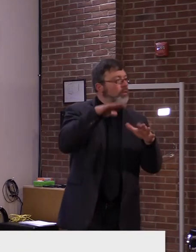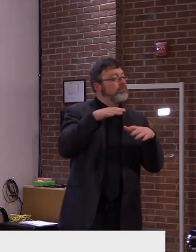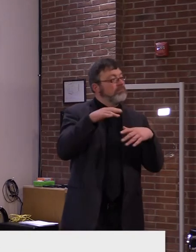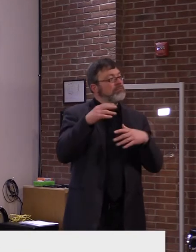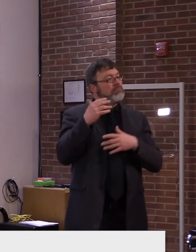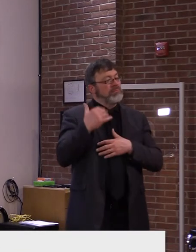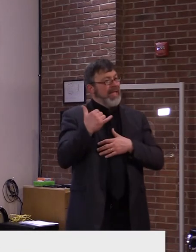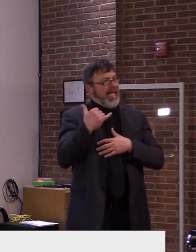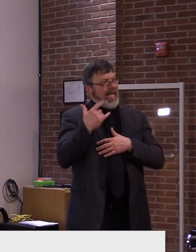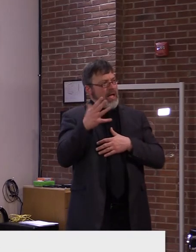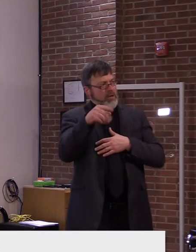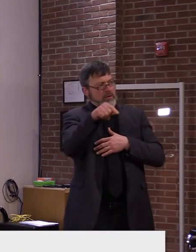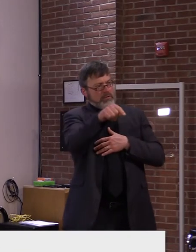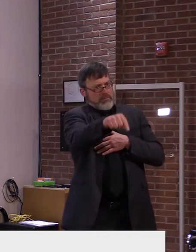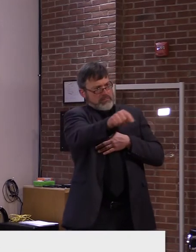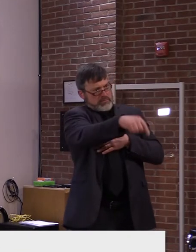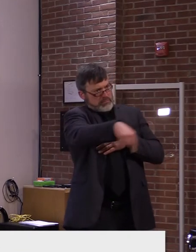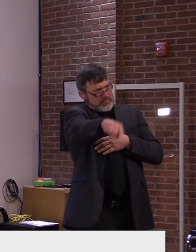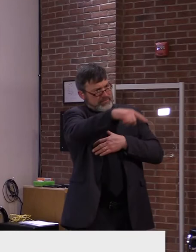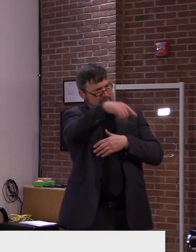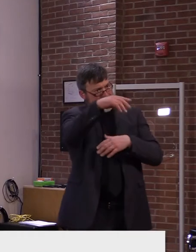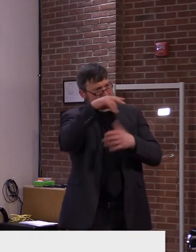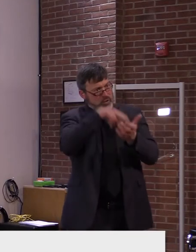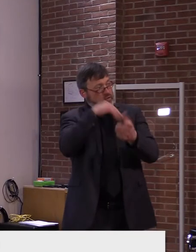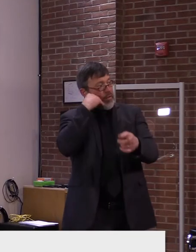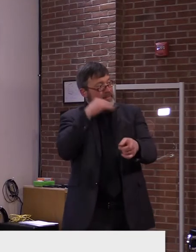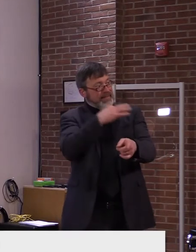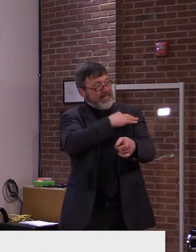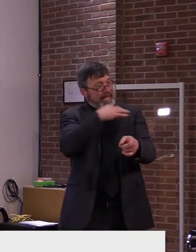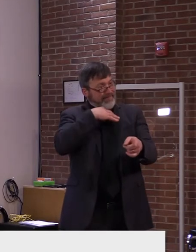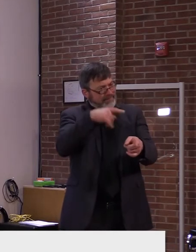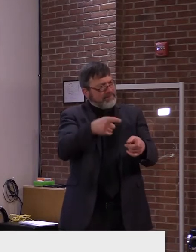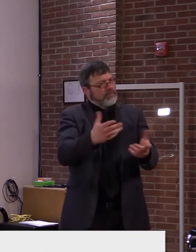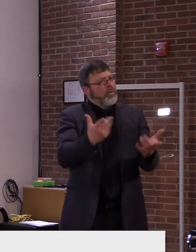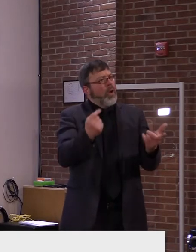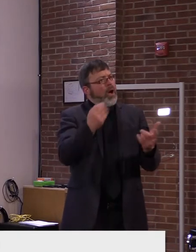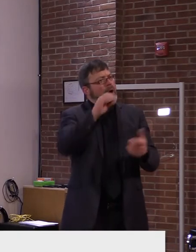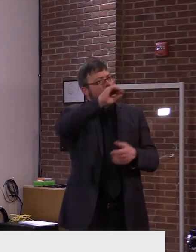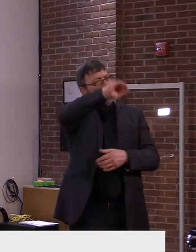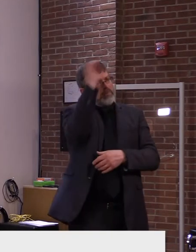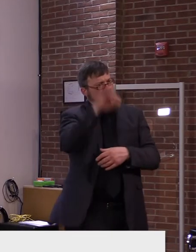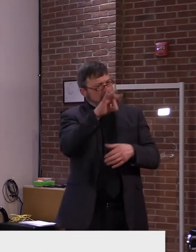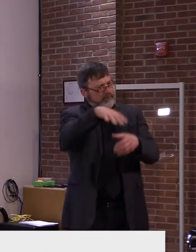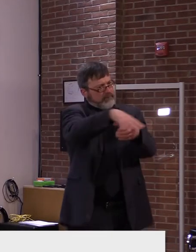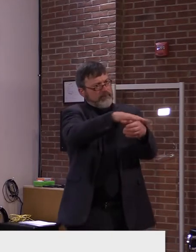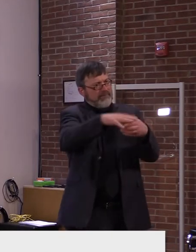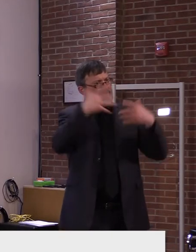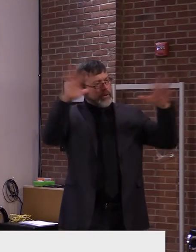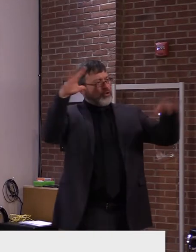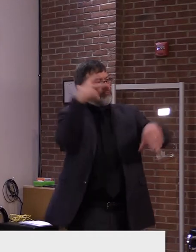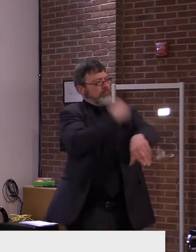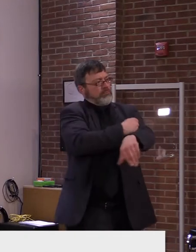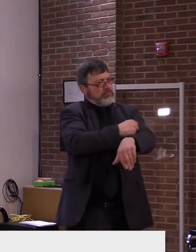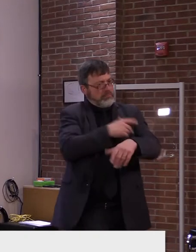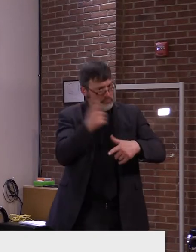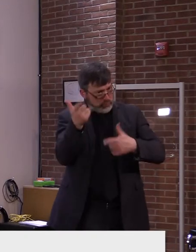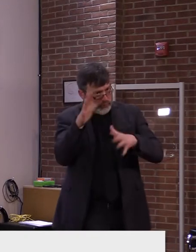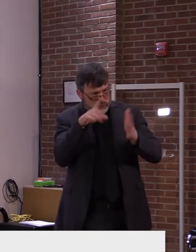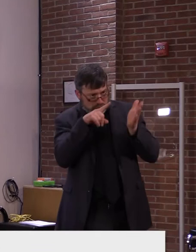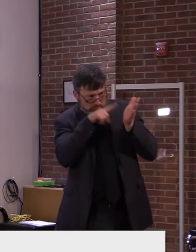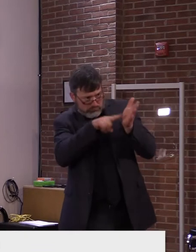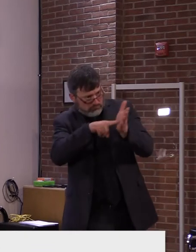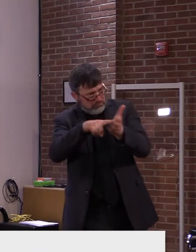shortages that can affect the quality of care. You know, we have, we're still maintaining the regiment